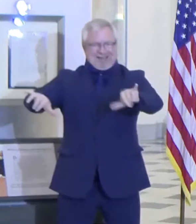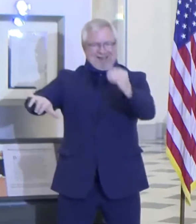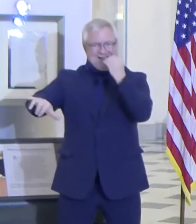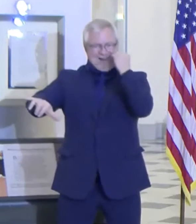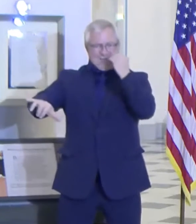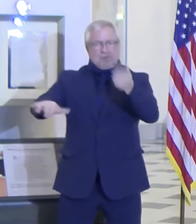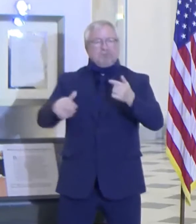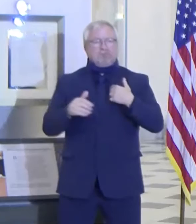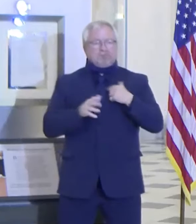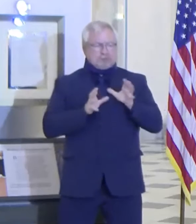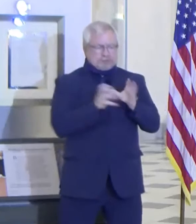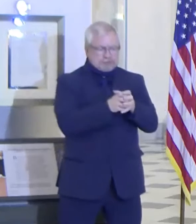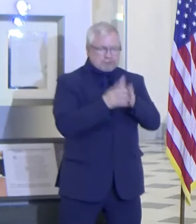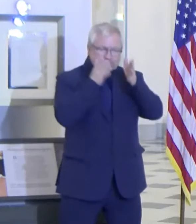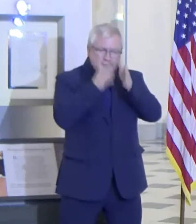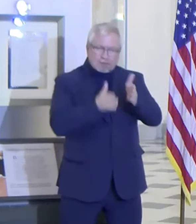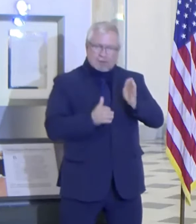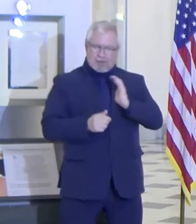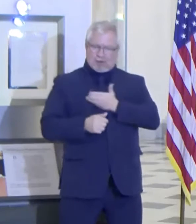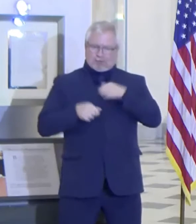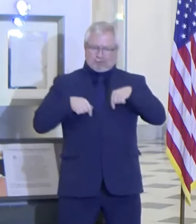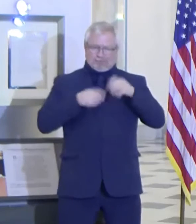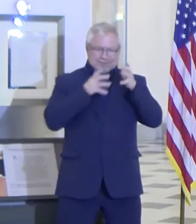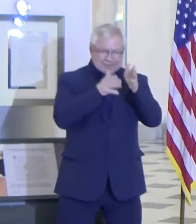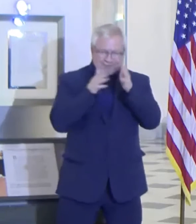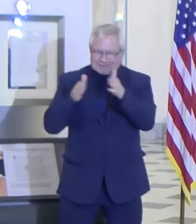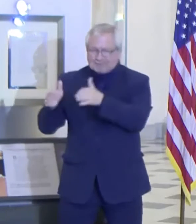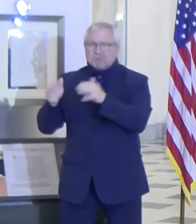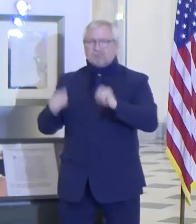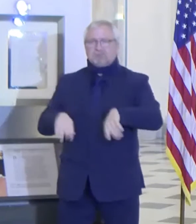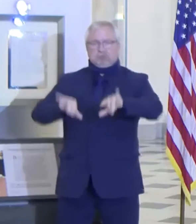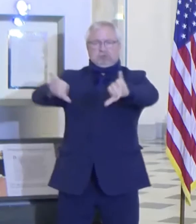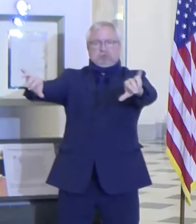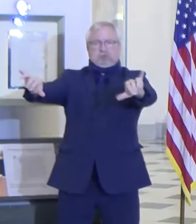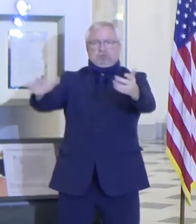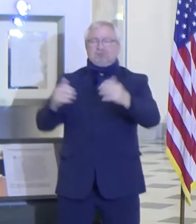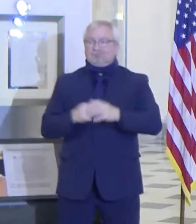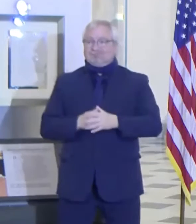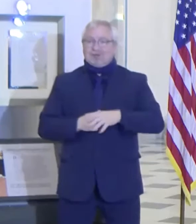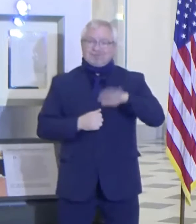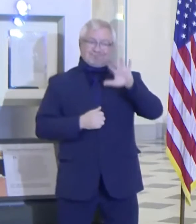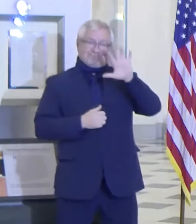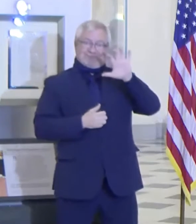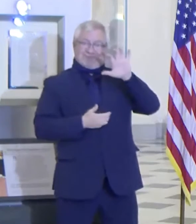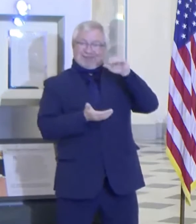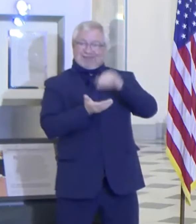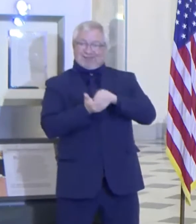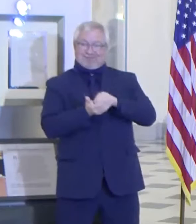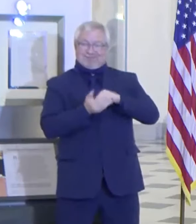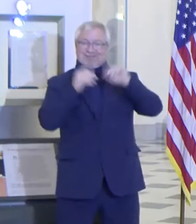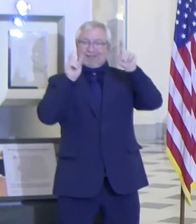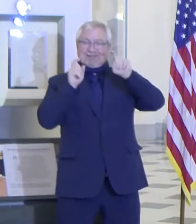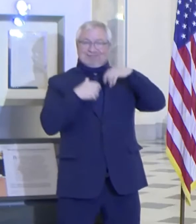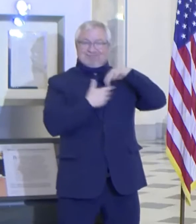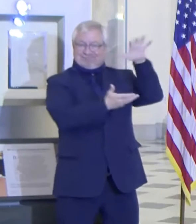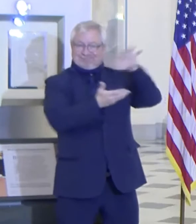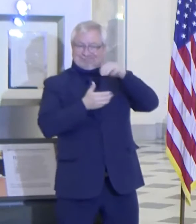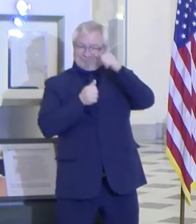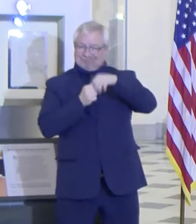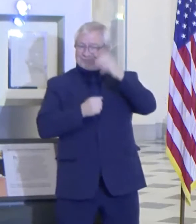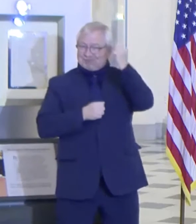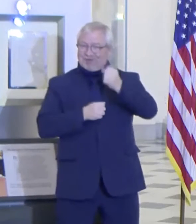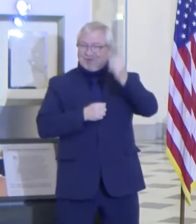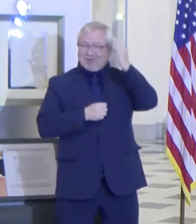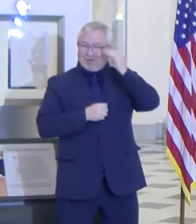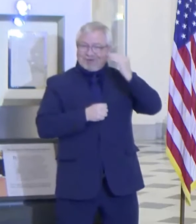acquisition of the half-million tests from South Korea and some of our other progress with respect